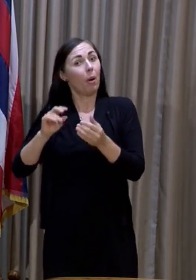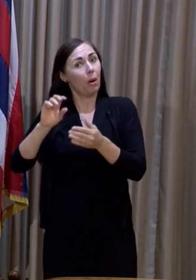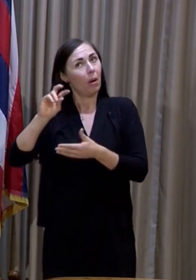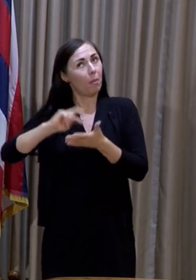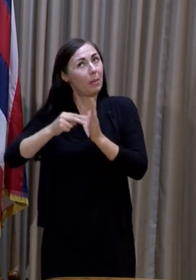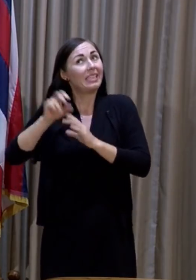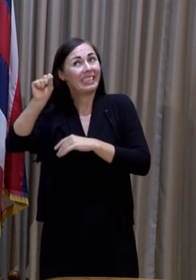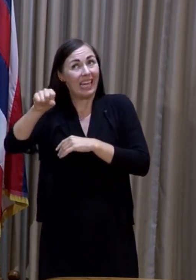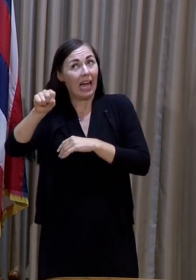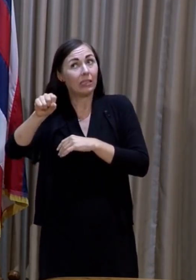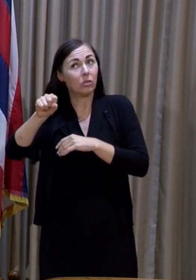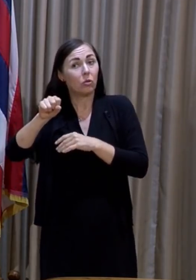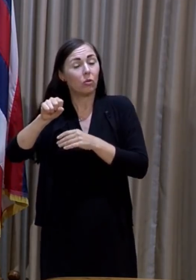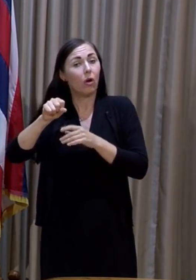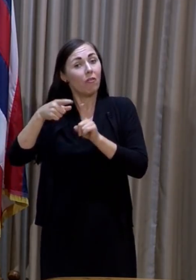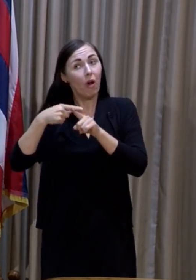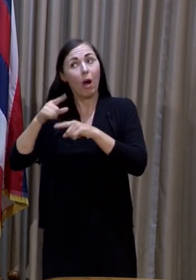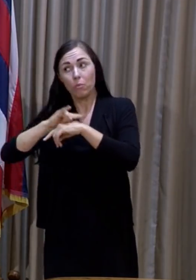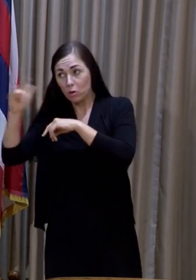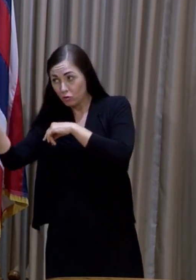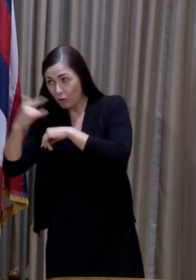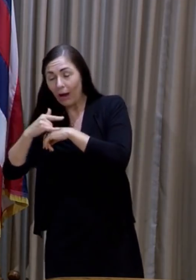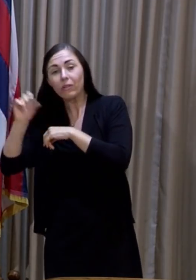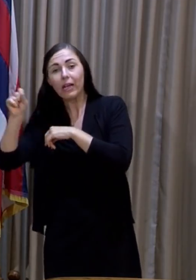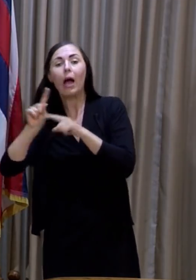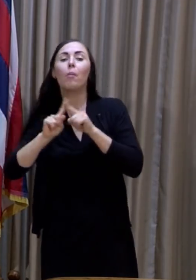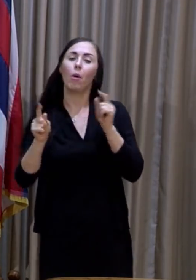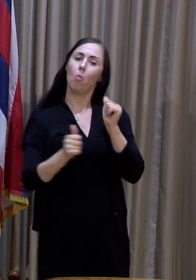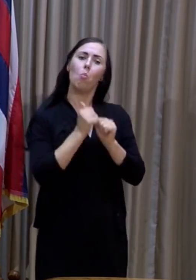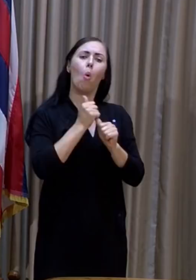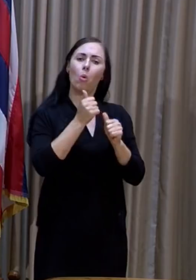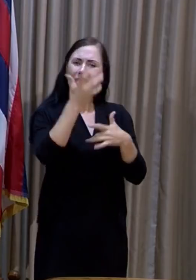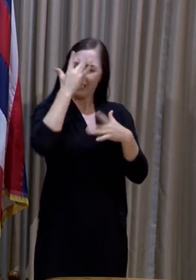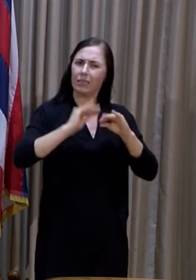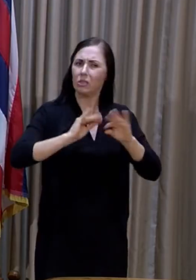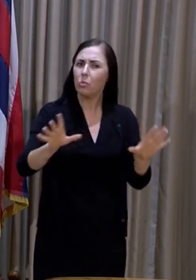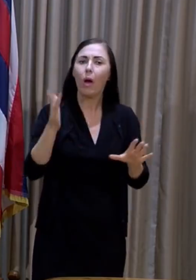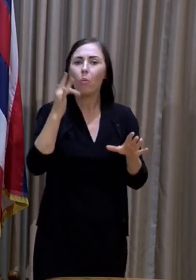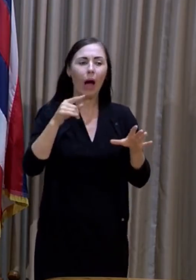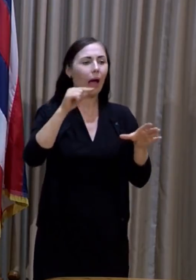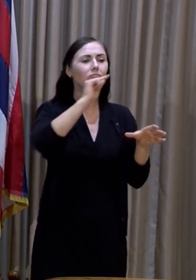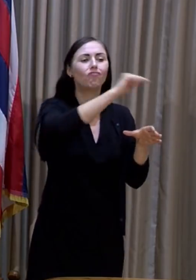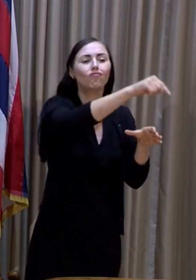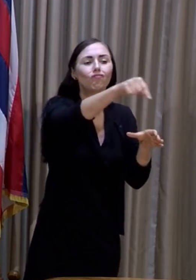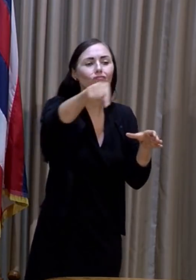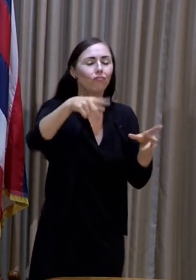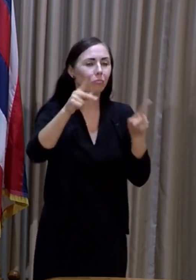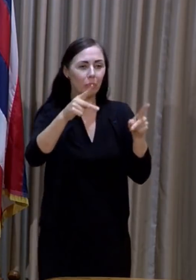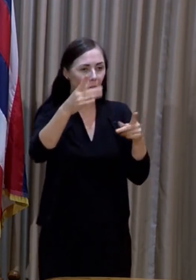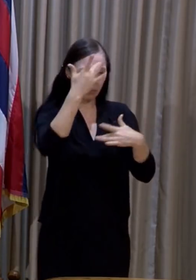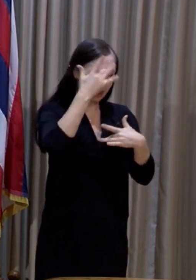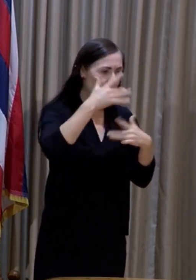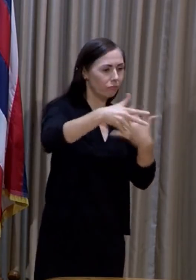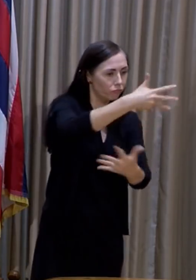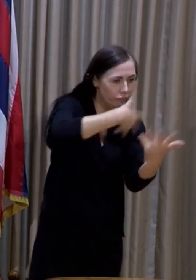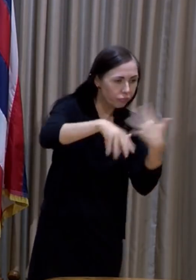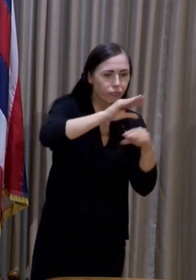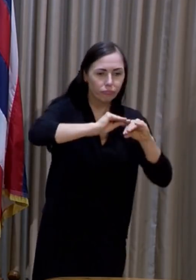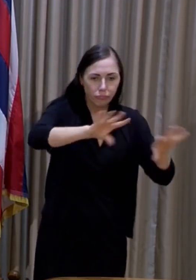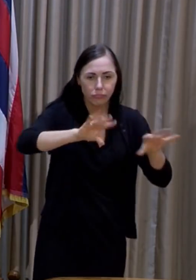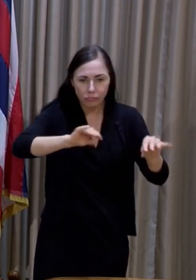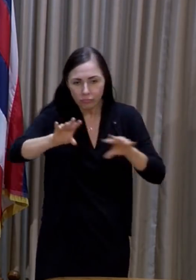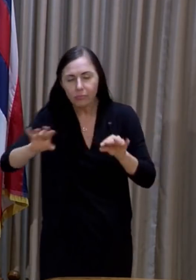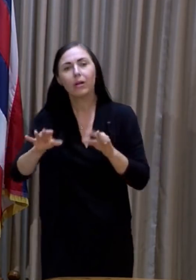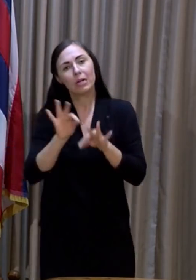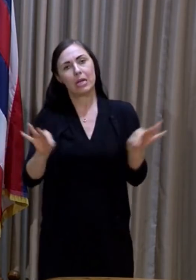vast majority of our cases right now are related to community transmission, just widespread community transmission. So, really, that's where